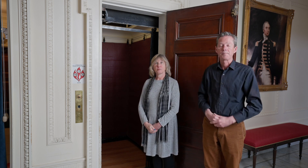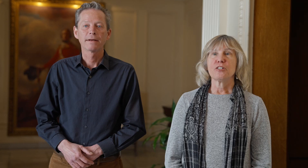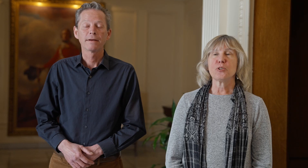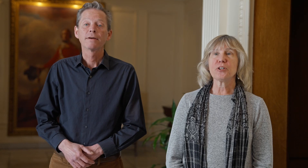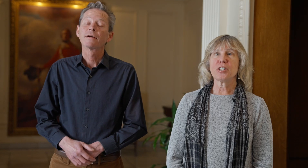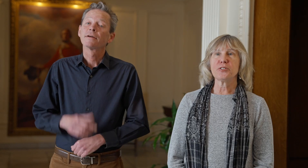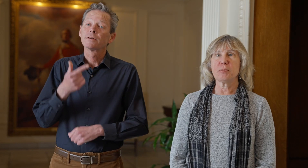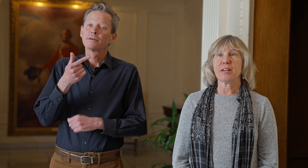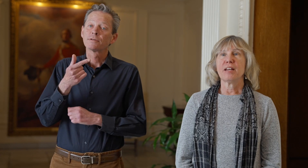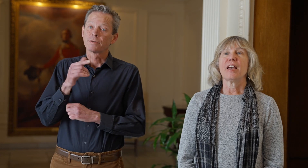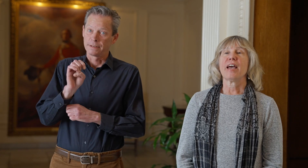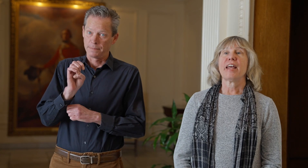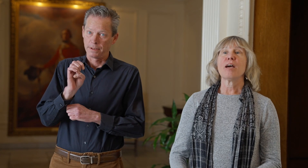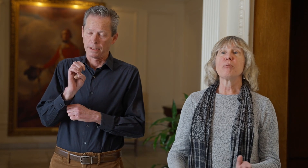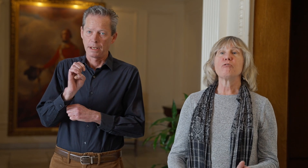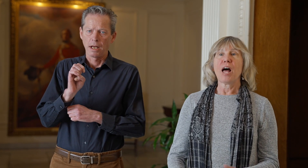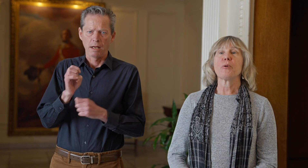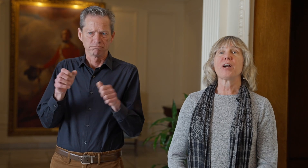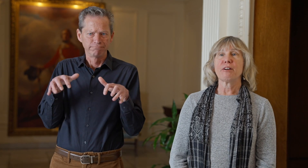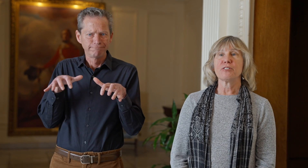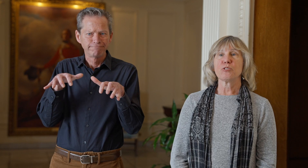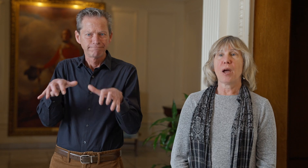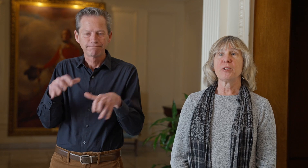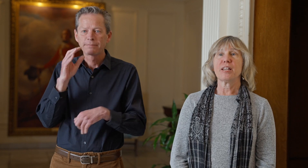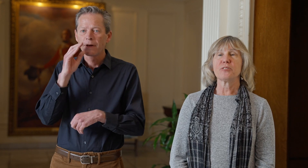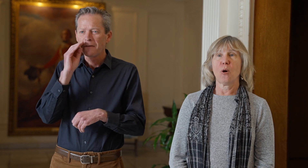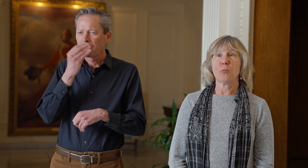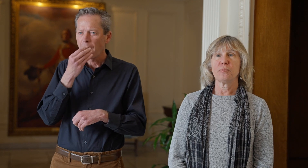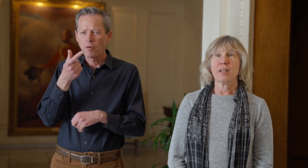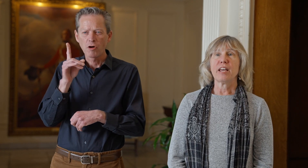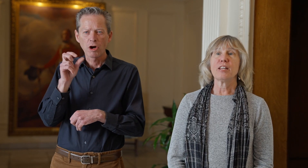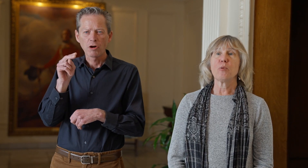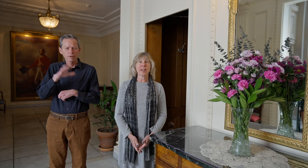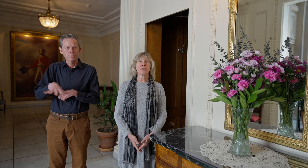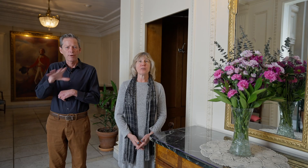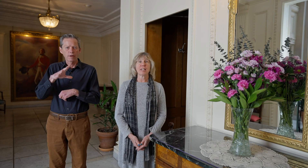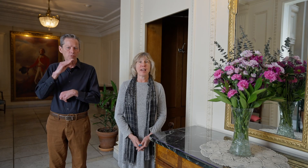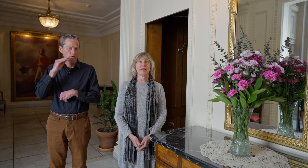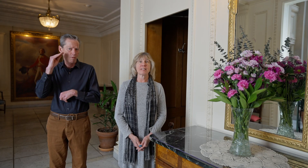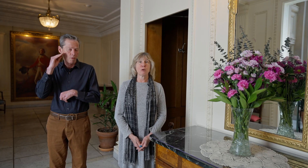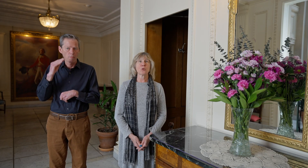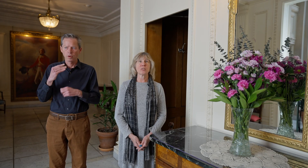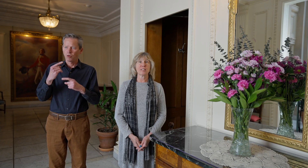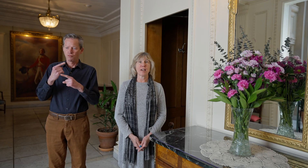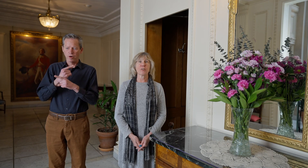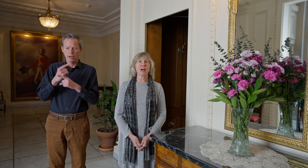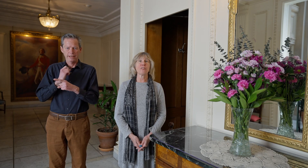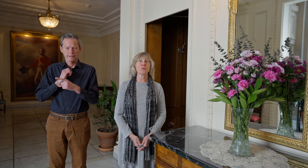George Eastman had ample flower gardens surrounding his home. And he regularly had his household staff cut those